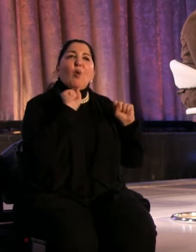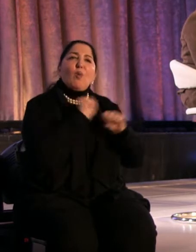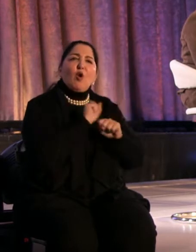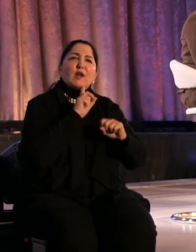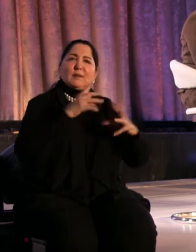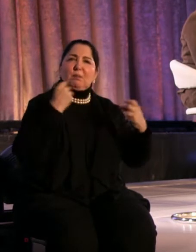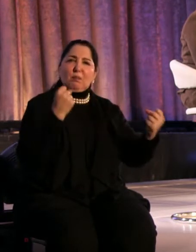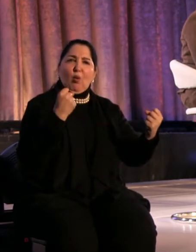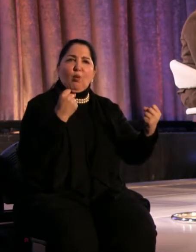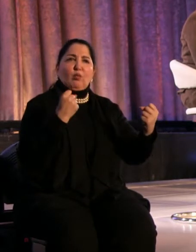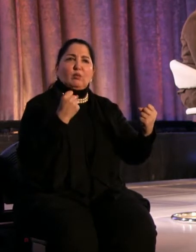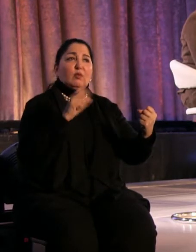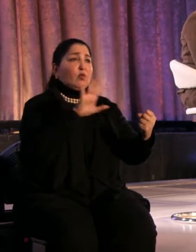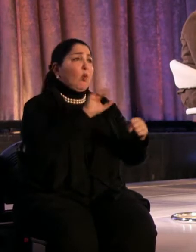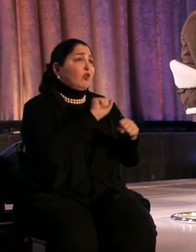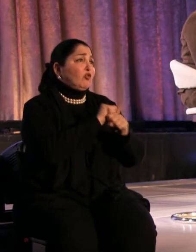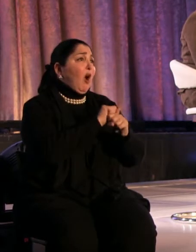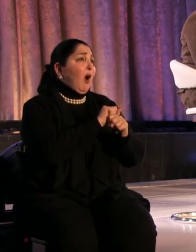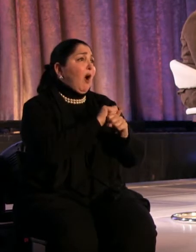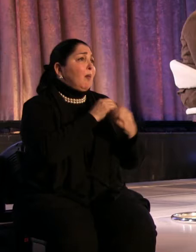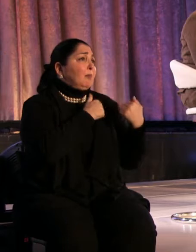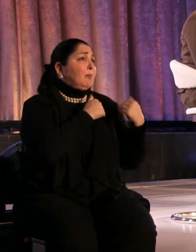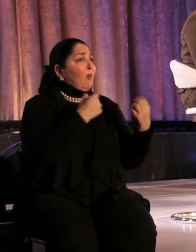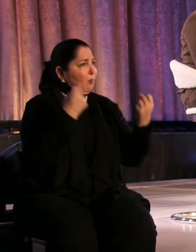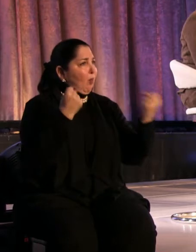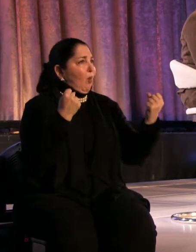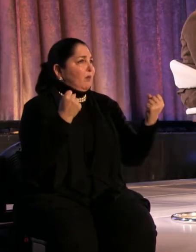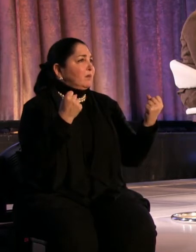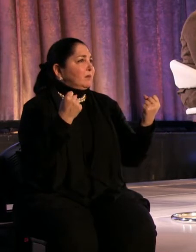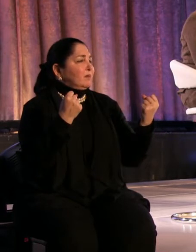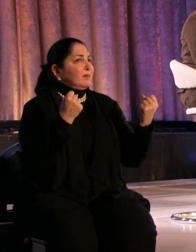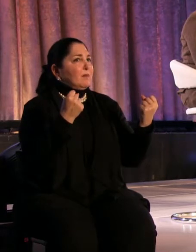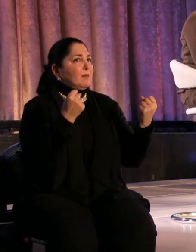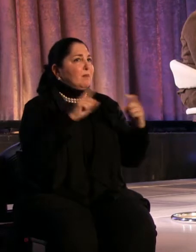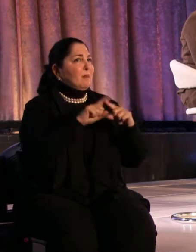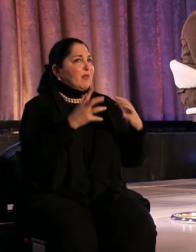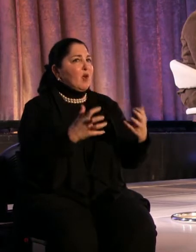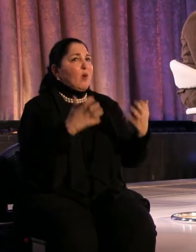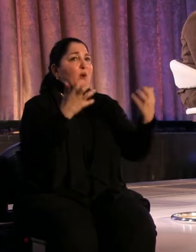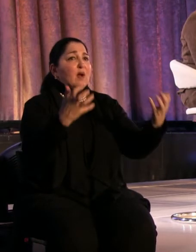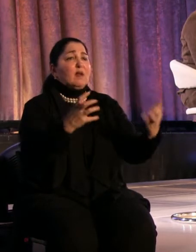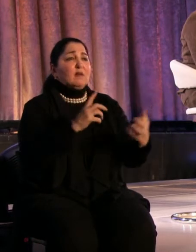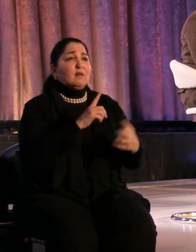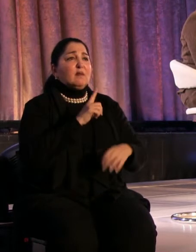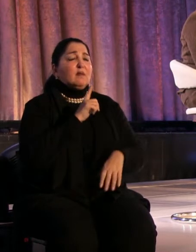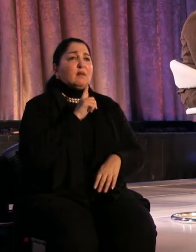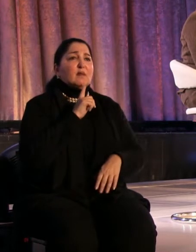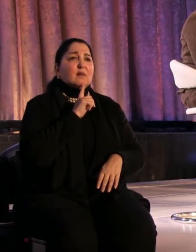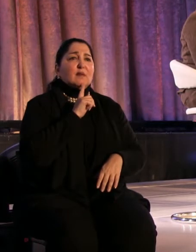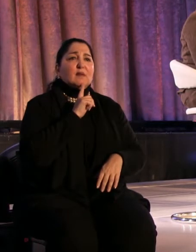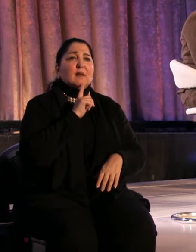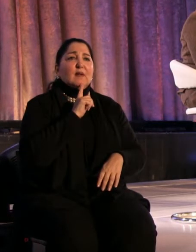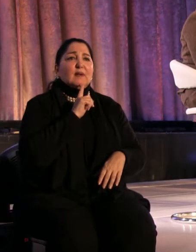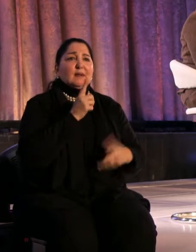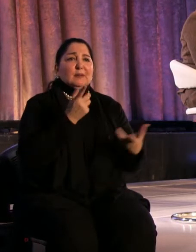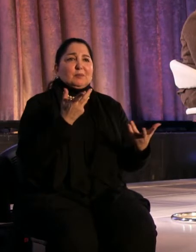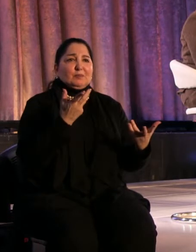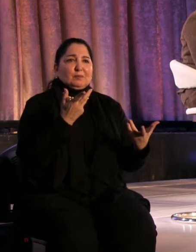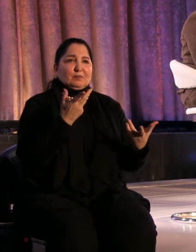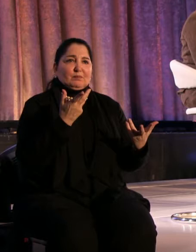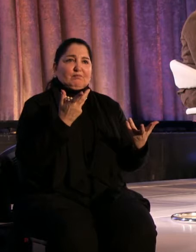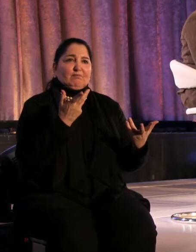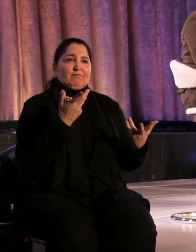your job is to be bold. But the audience right now is looking at things from kind of